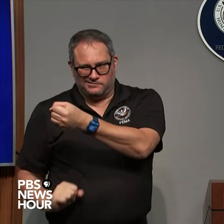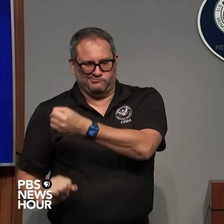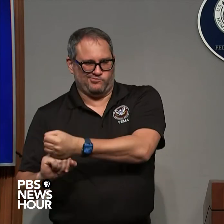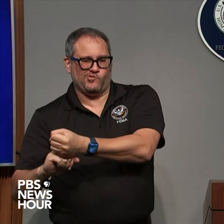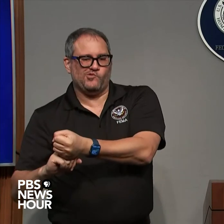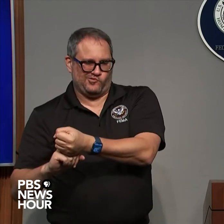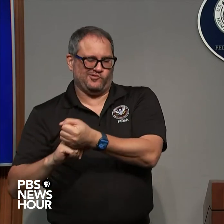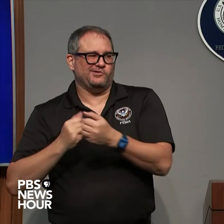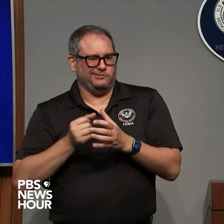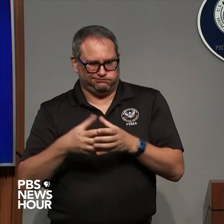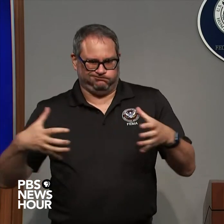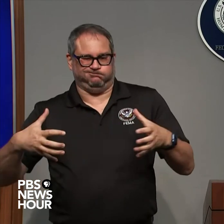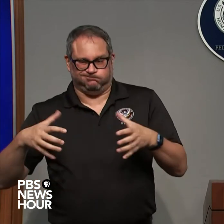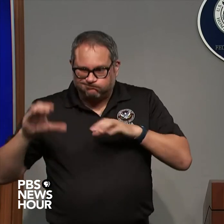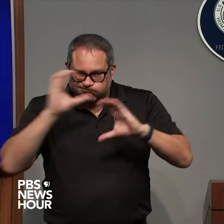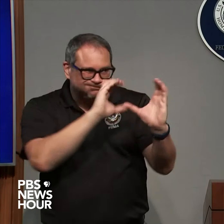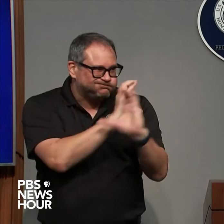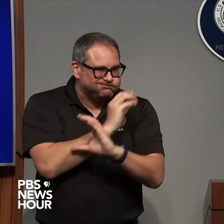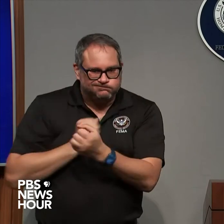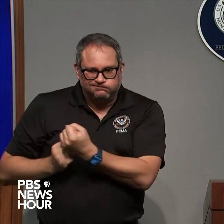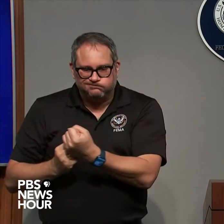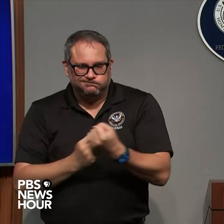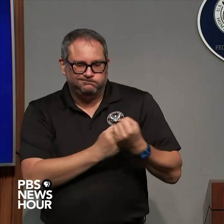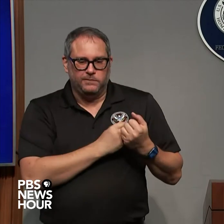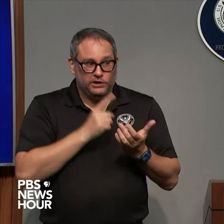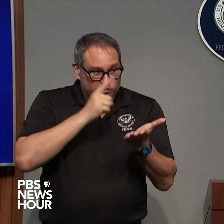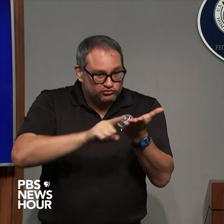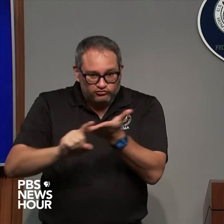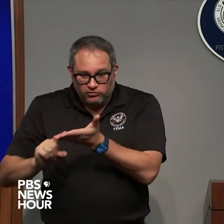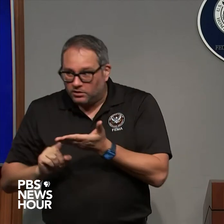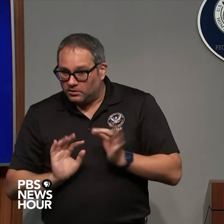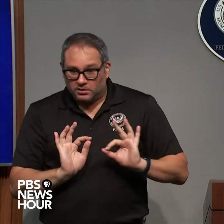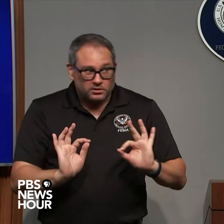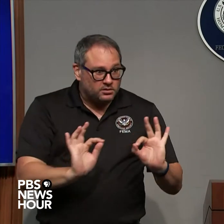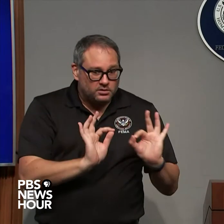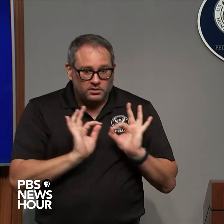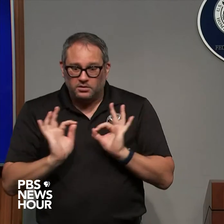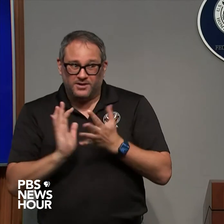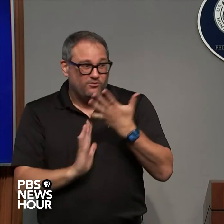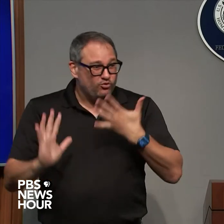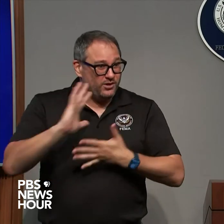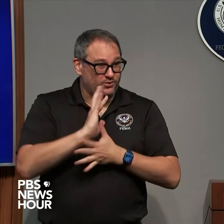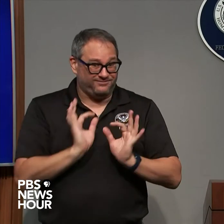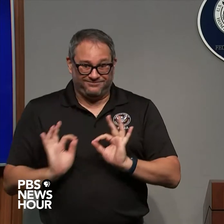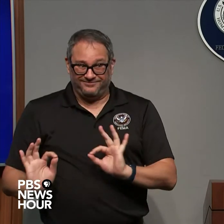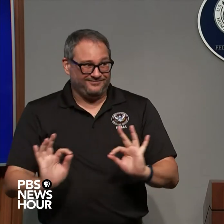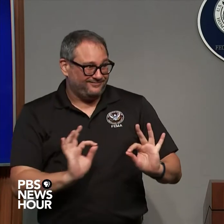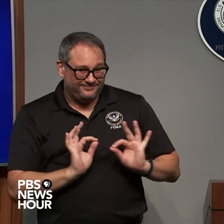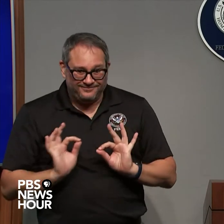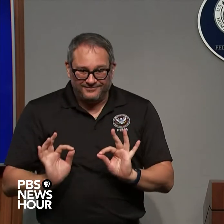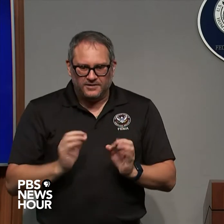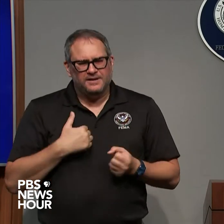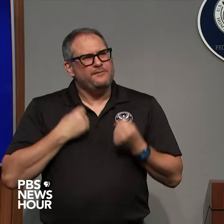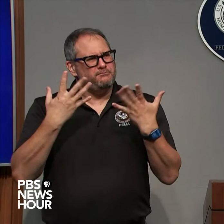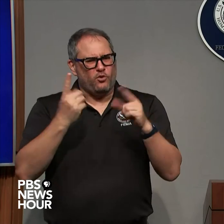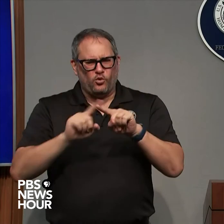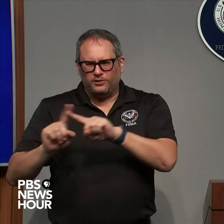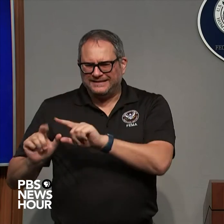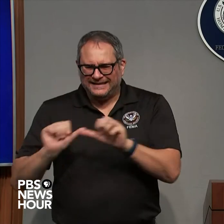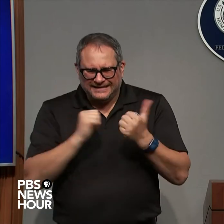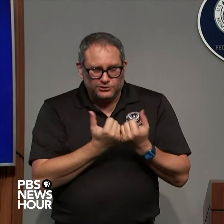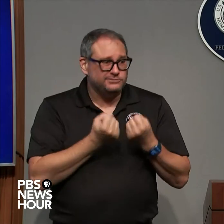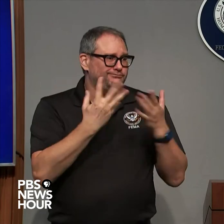is okay that is our first priority and that's why we have this multi-agency federal state local effort